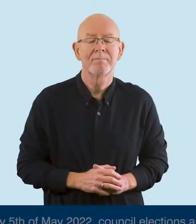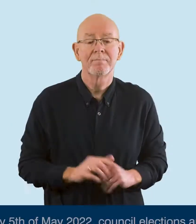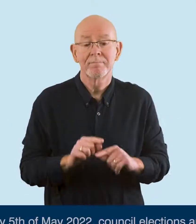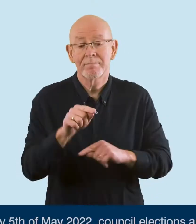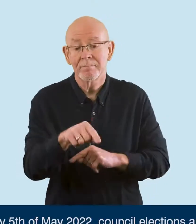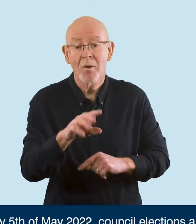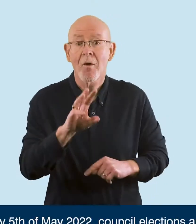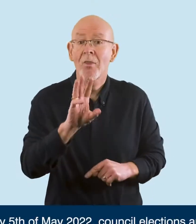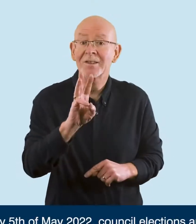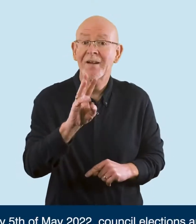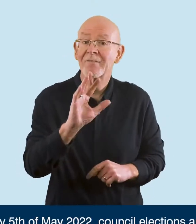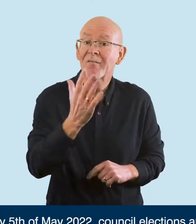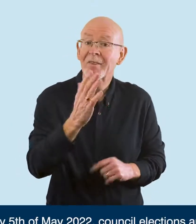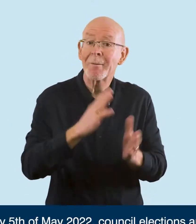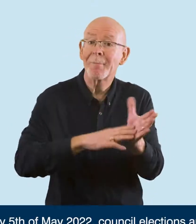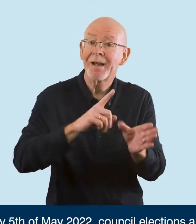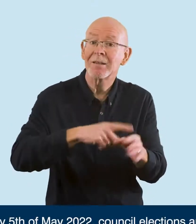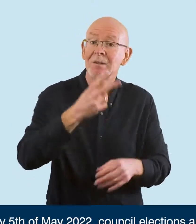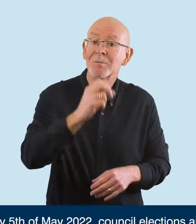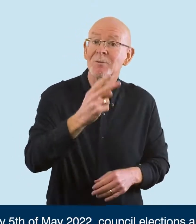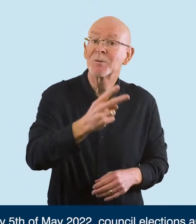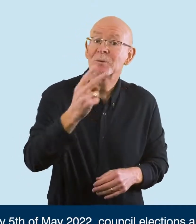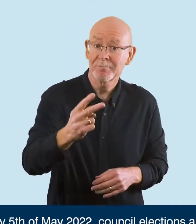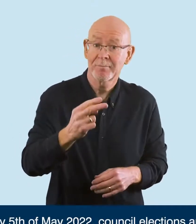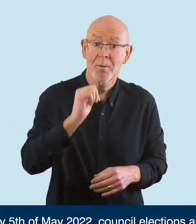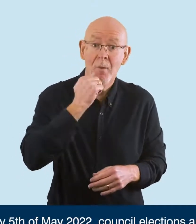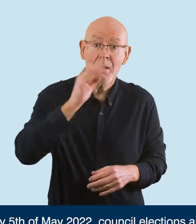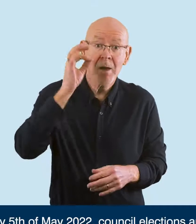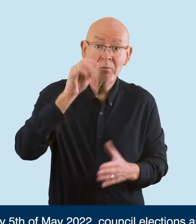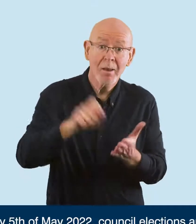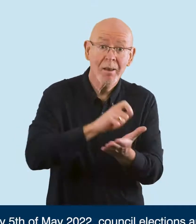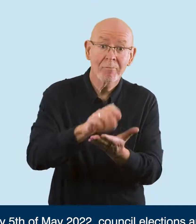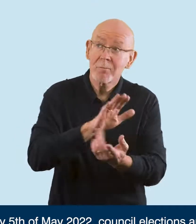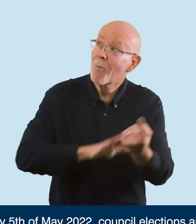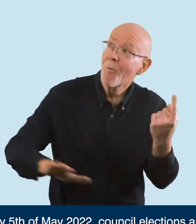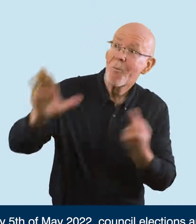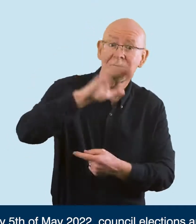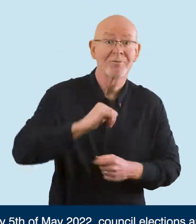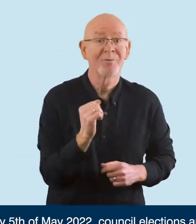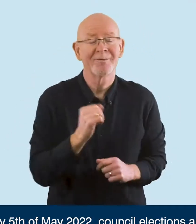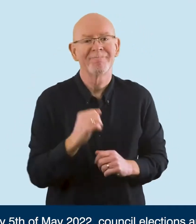On Thursday 5th May 2022, Council elections are taking place across Scotland.